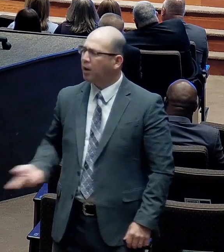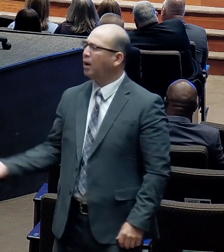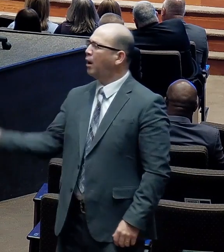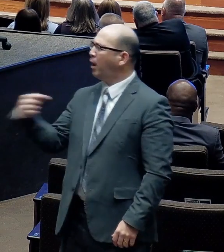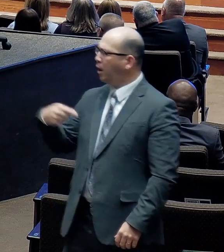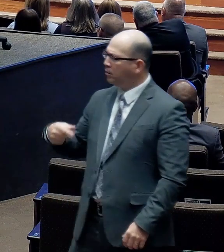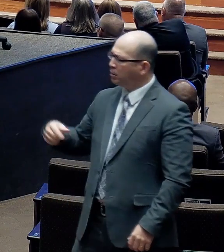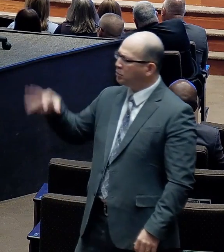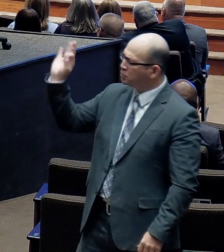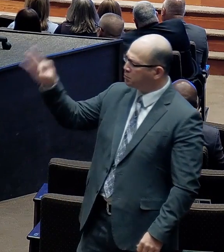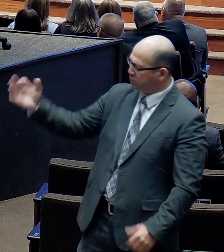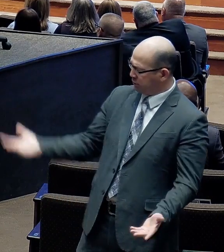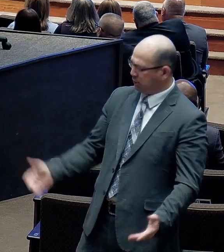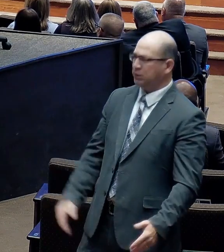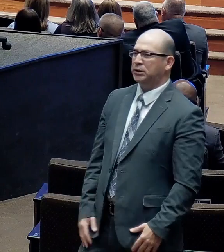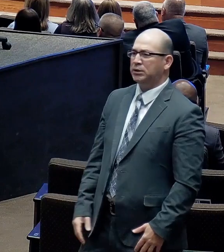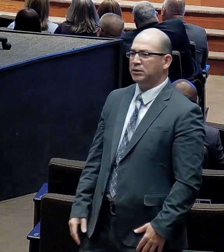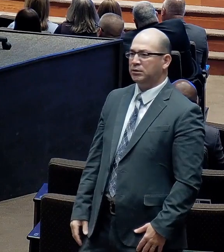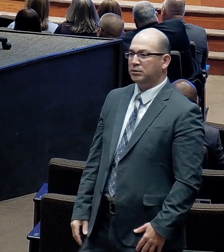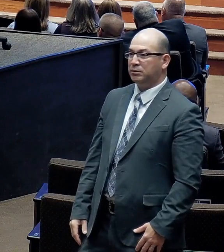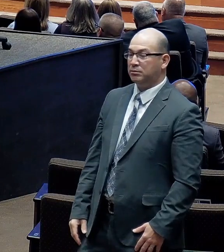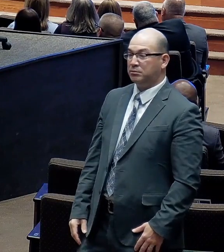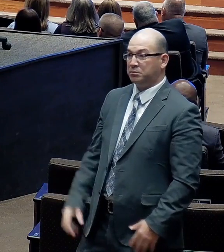After preaching Sunday morning and Sunday night,